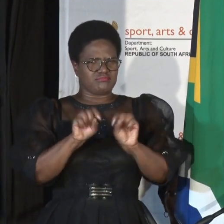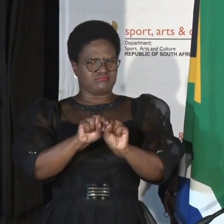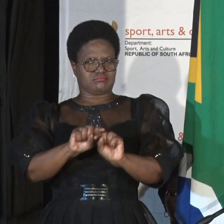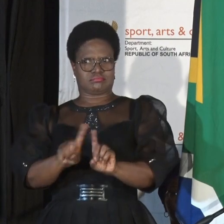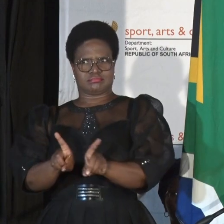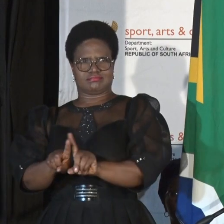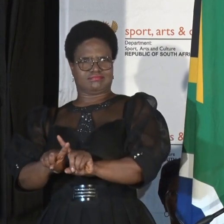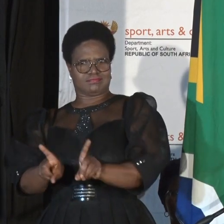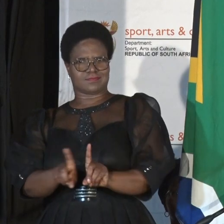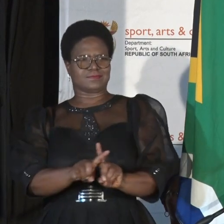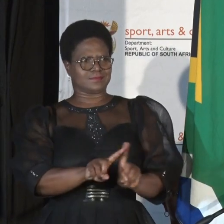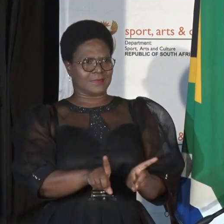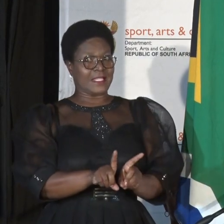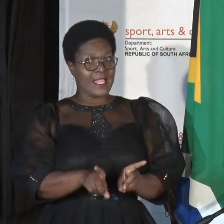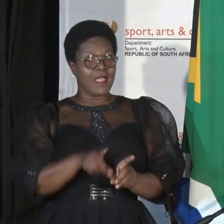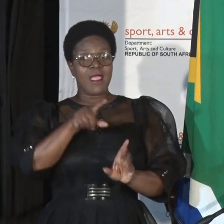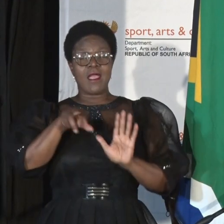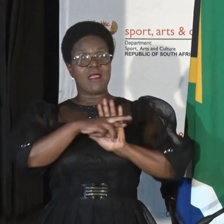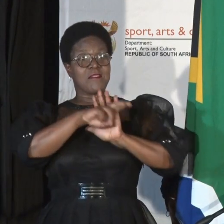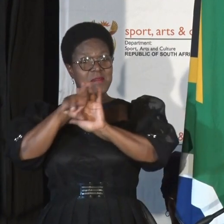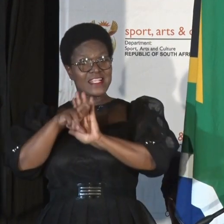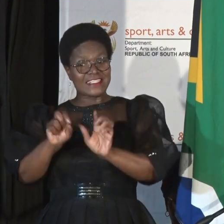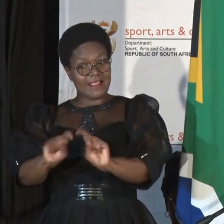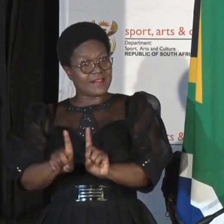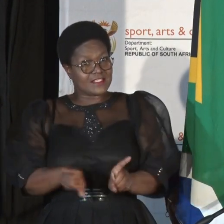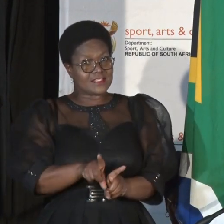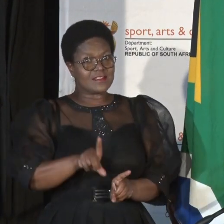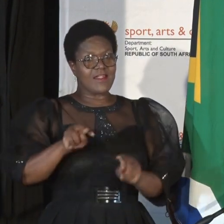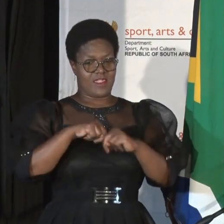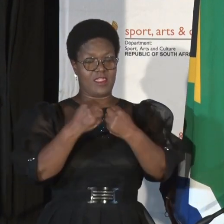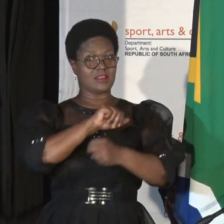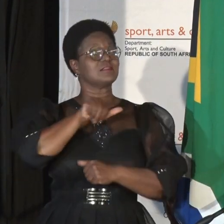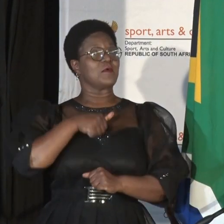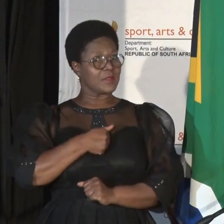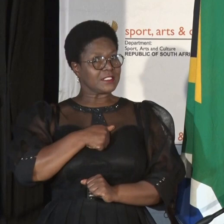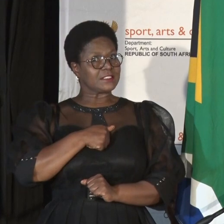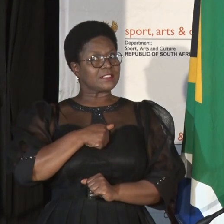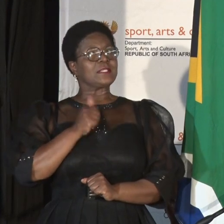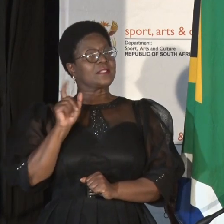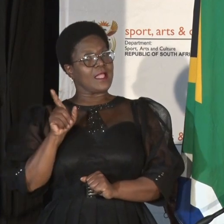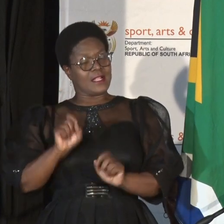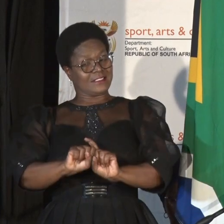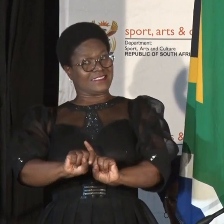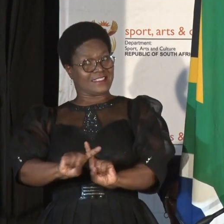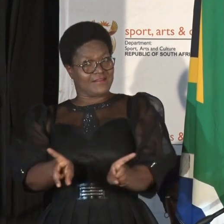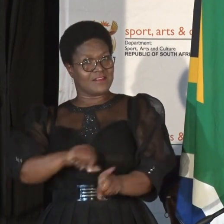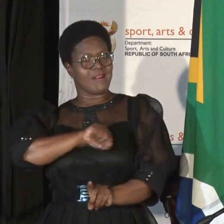representing the diversity of our nation. Wish our diversity is our strength.